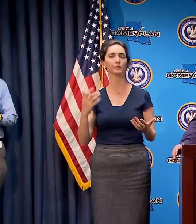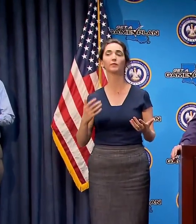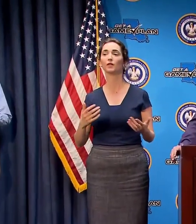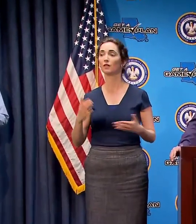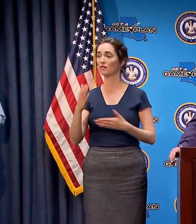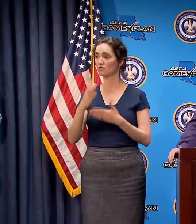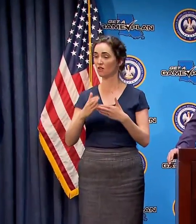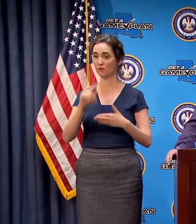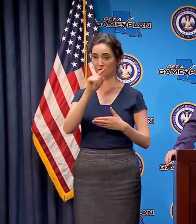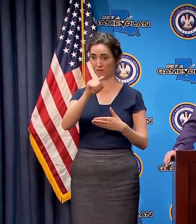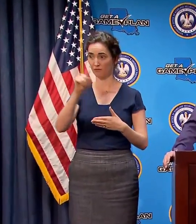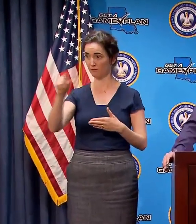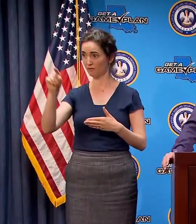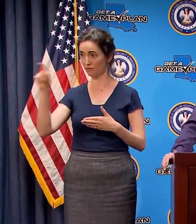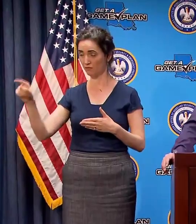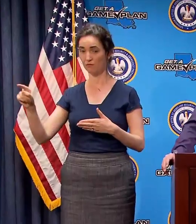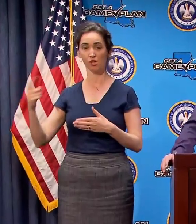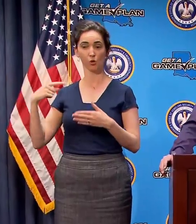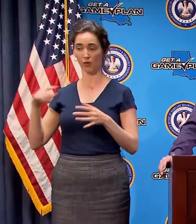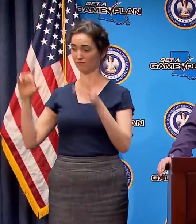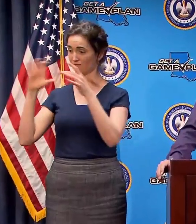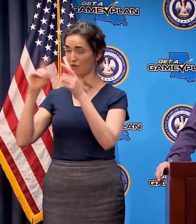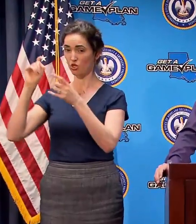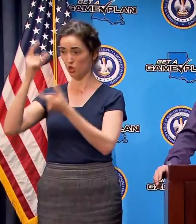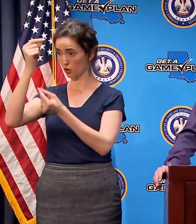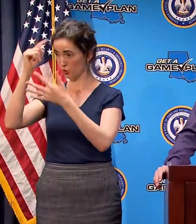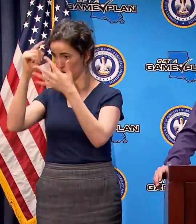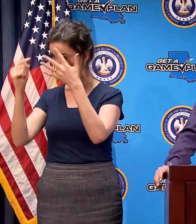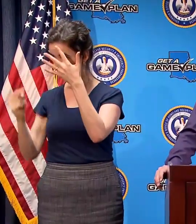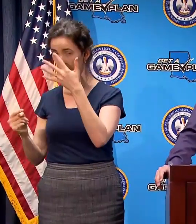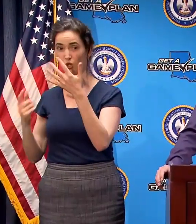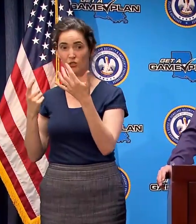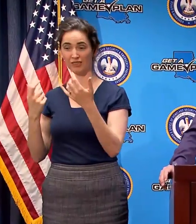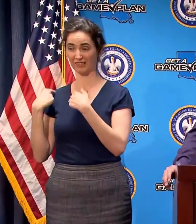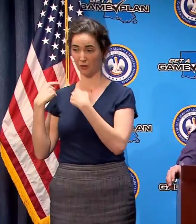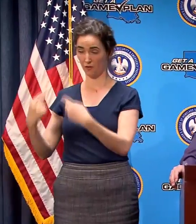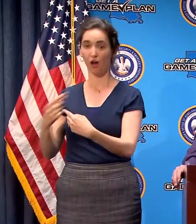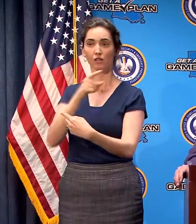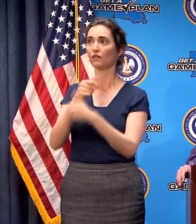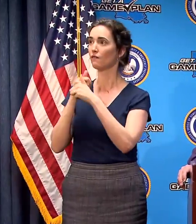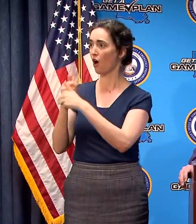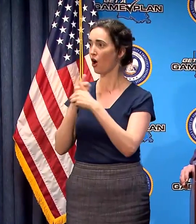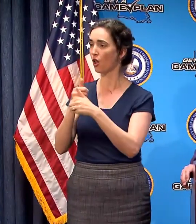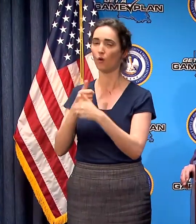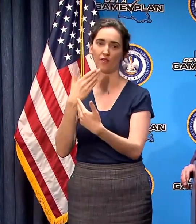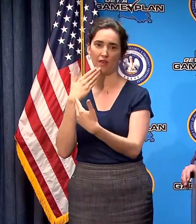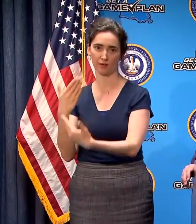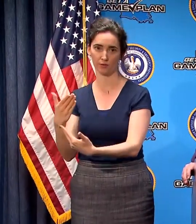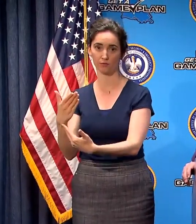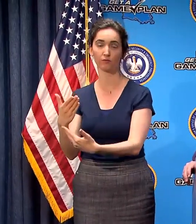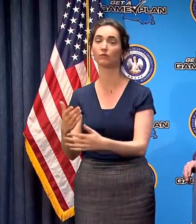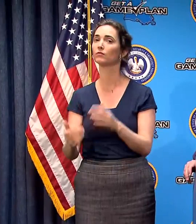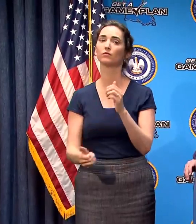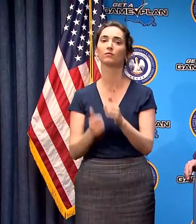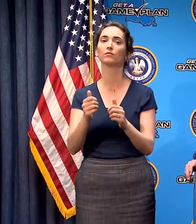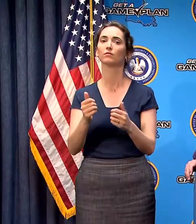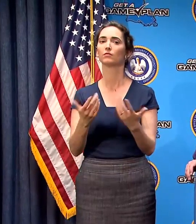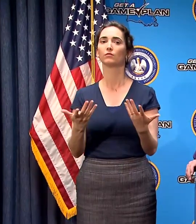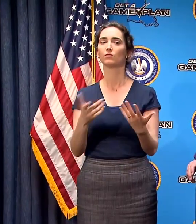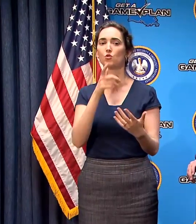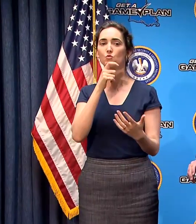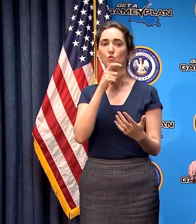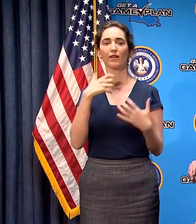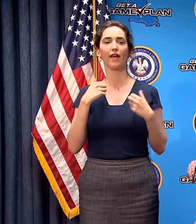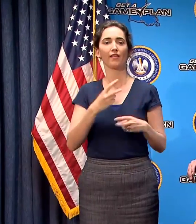individuals who have been complying with our mitigation measures that we've implemented to date but especially I want to thank all of our health care workers across the state of Louisiana